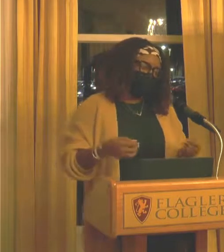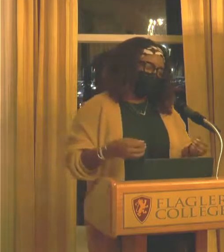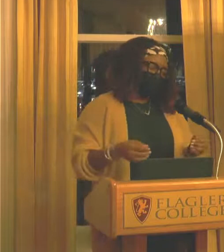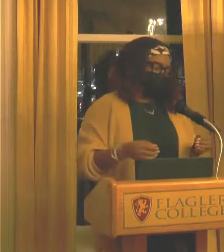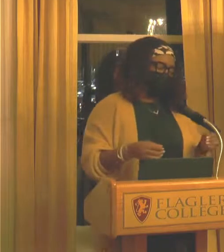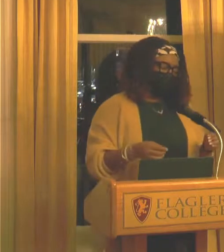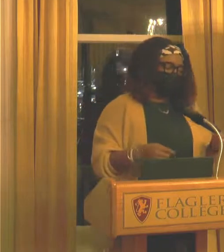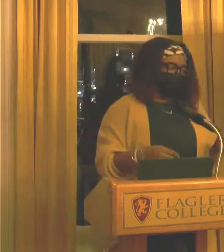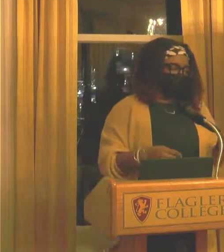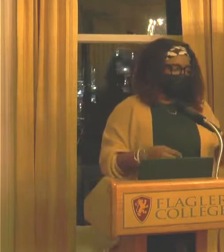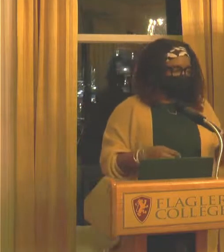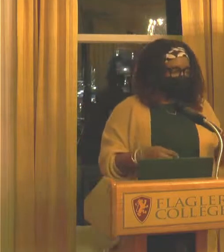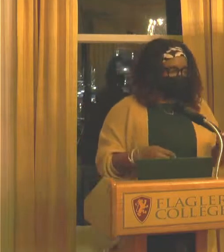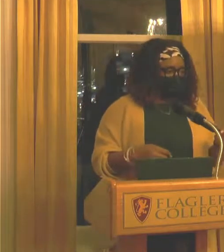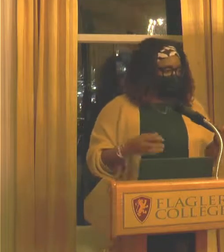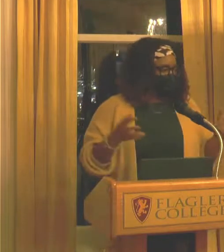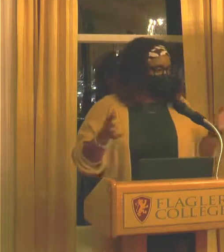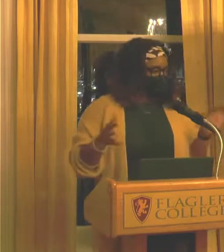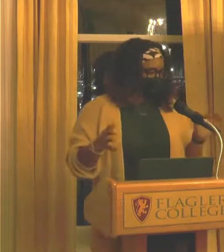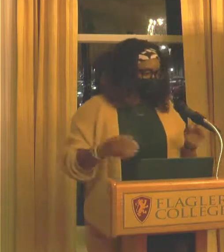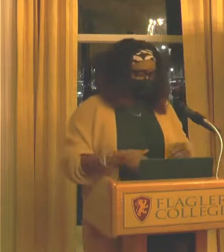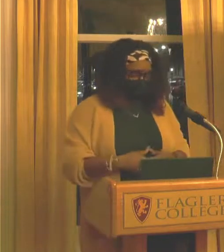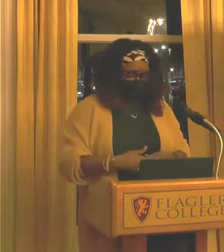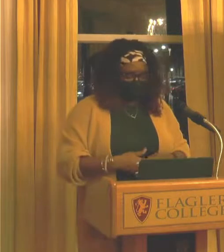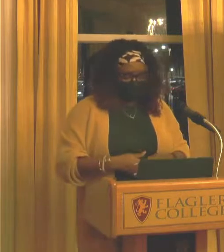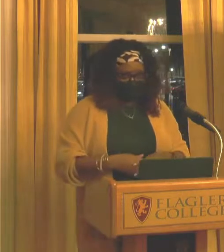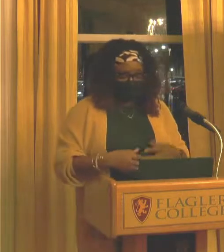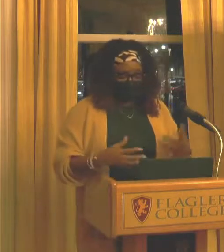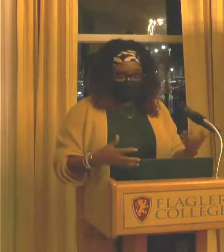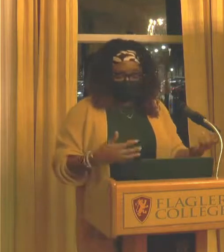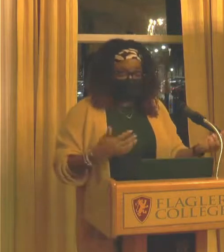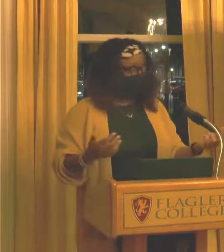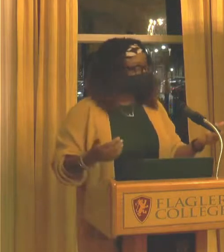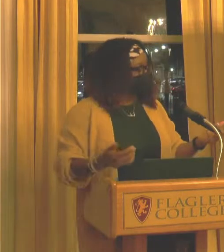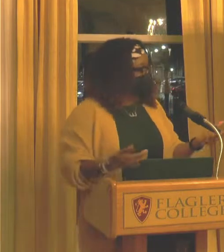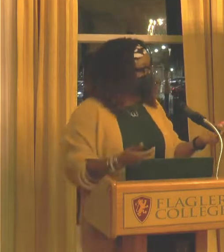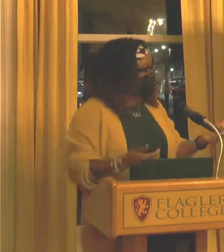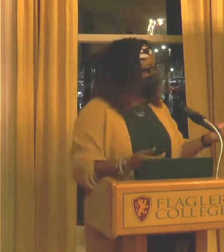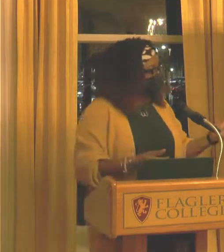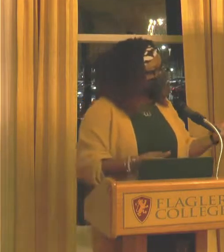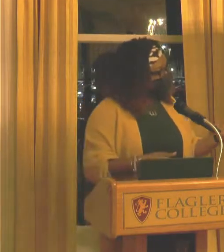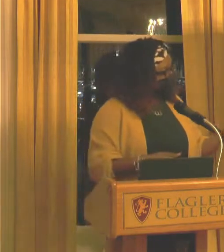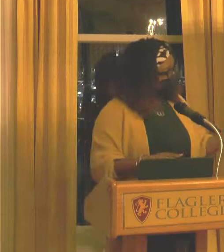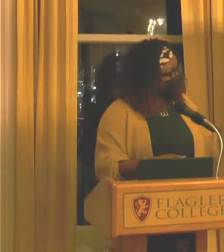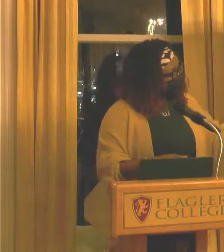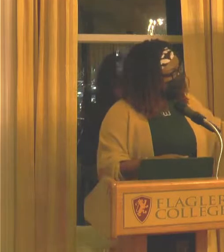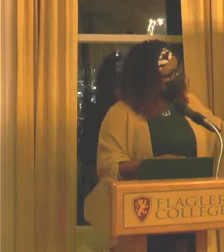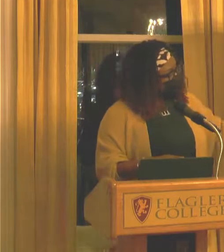people were telling me was that I was a little young, for whatever reason. And then ended up teaching high school.